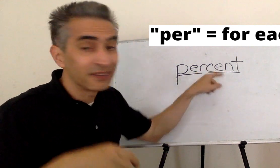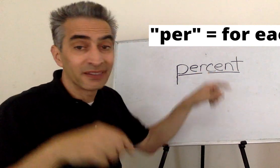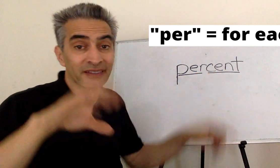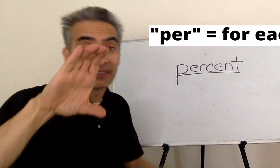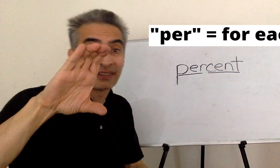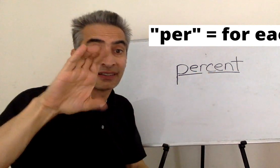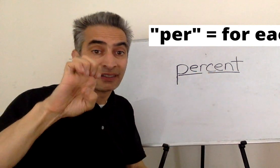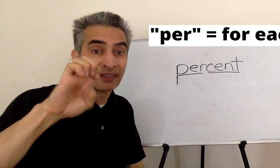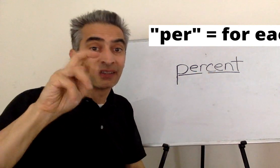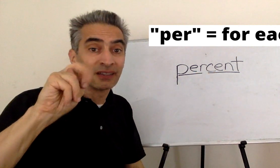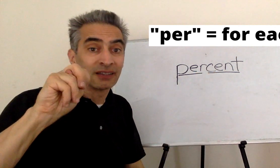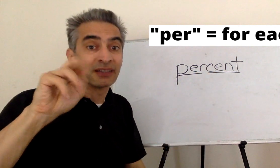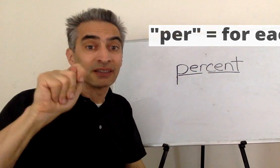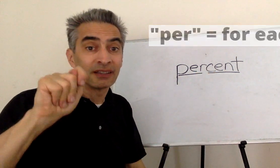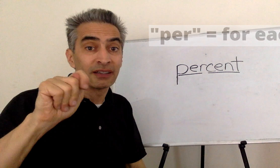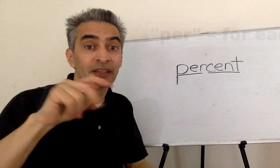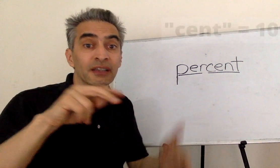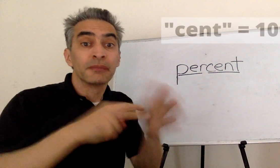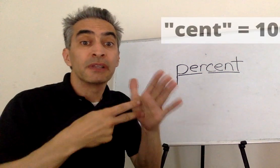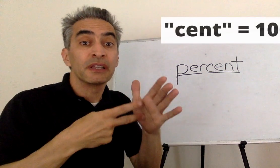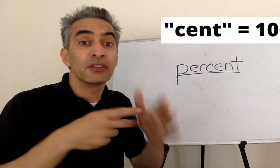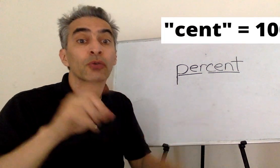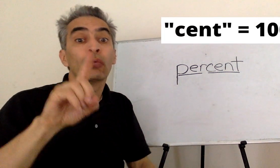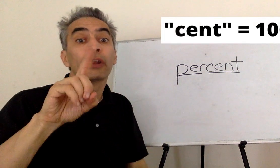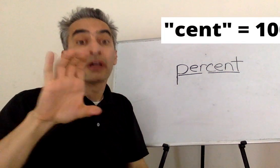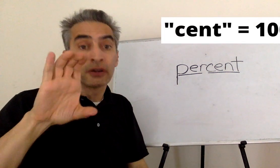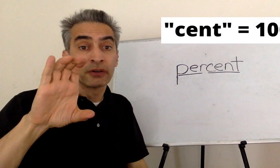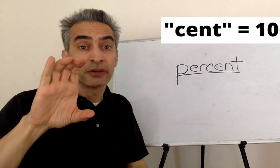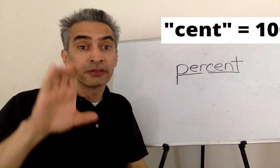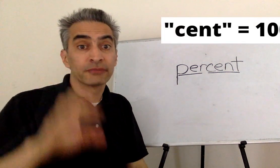Sent means 100.